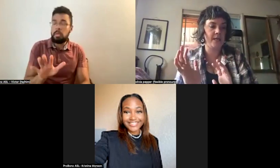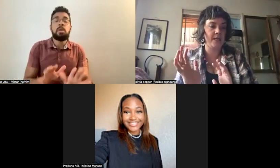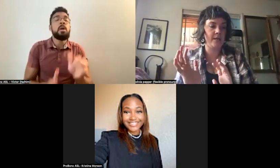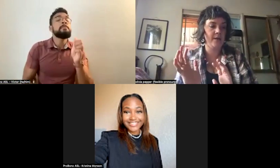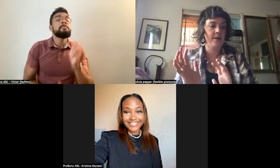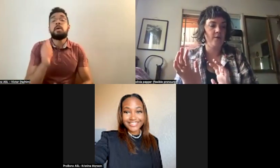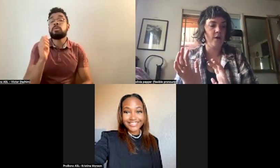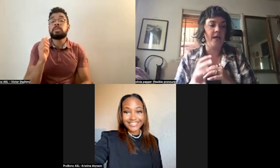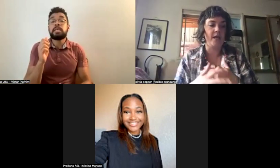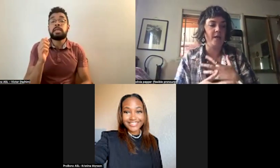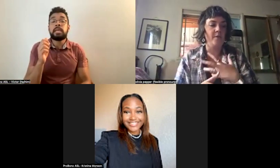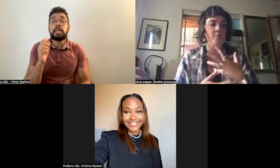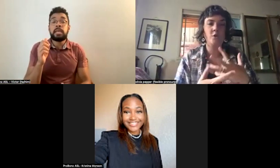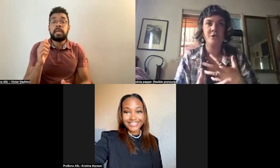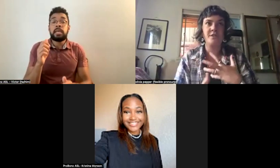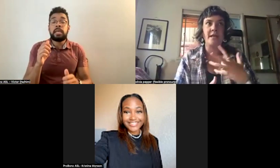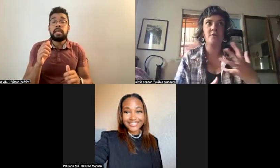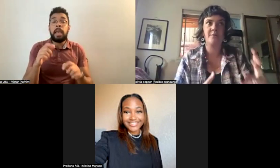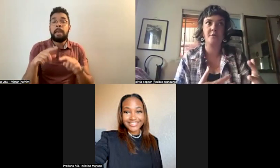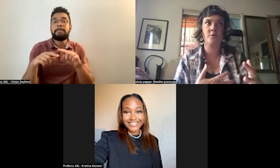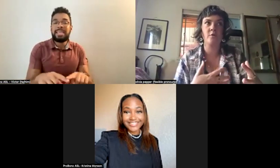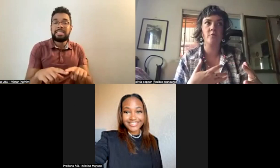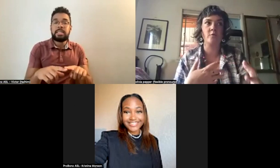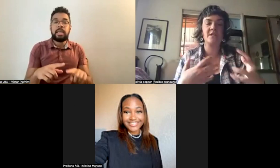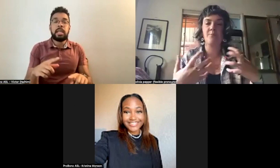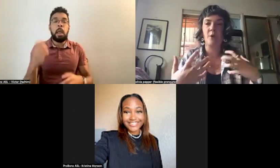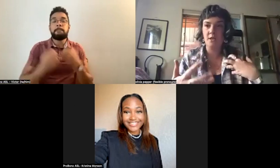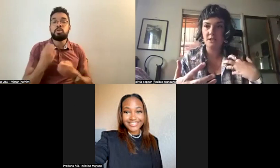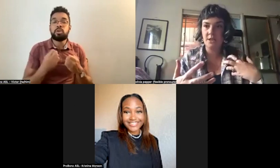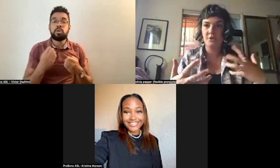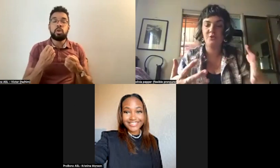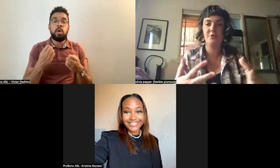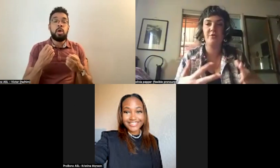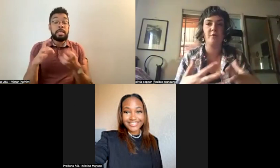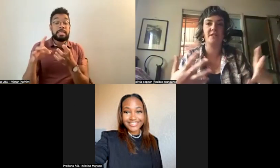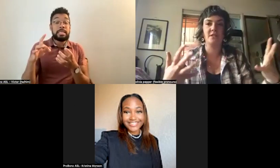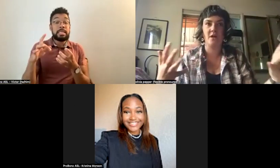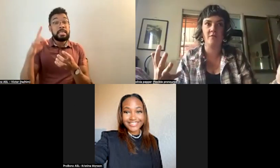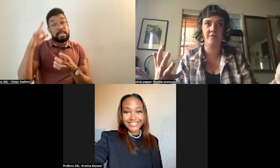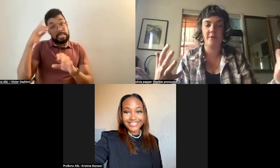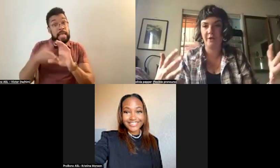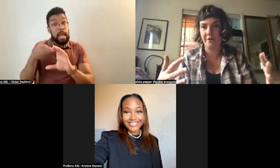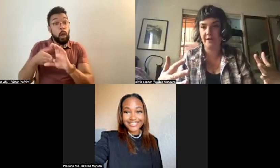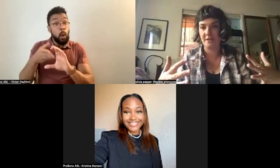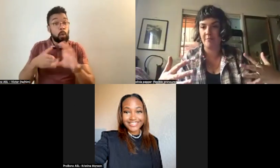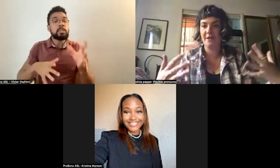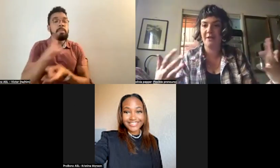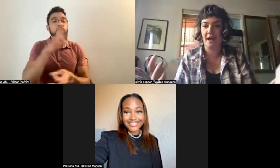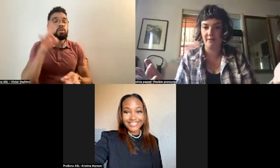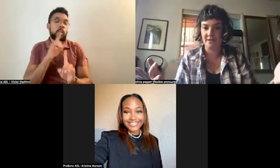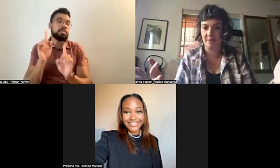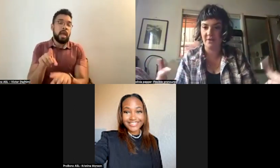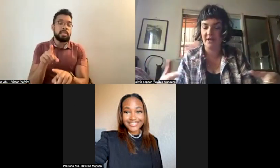in an emotional psycho-spiritual response to the forces of imperialism,